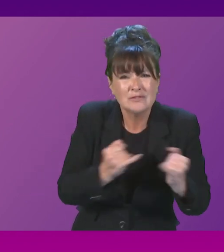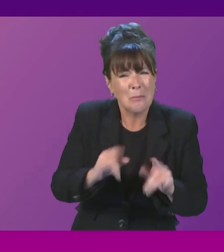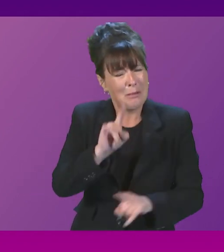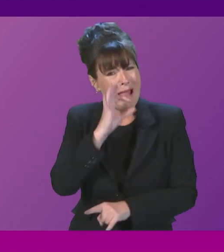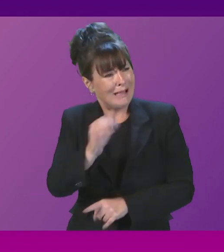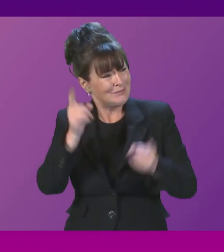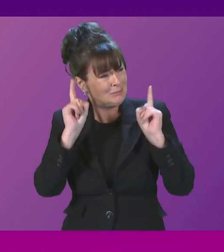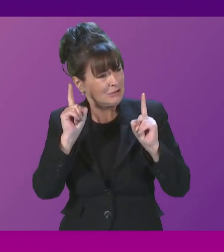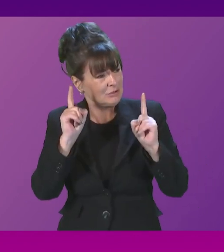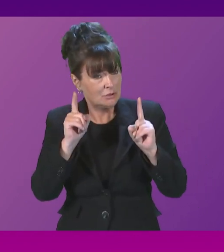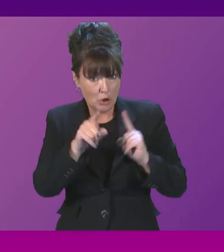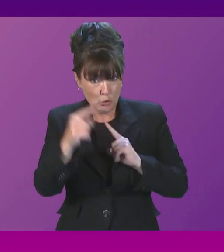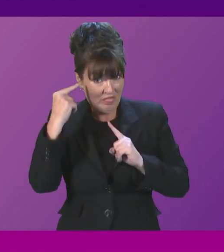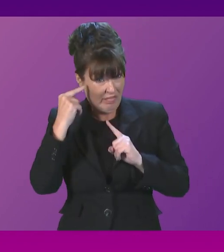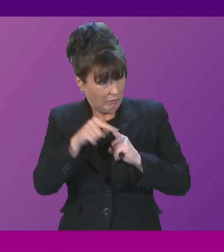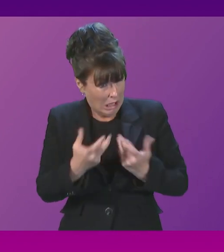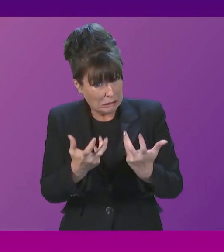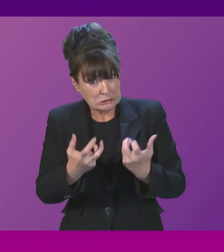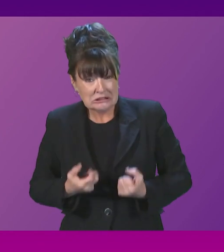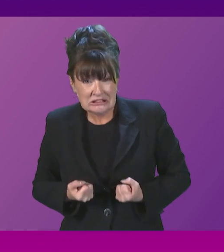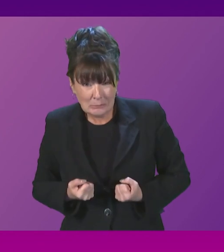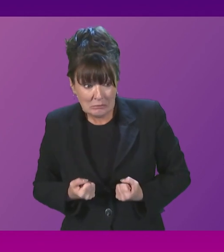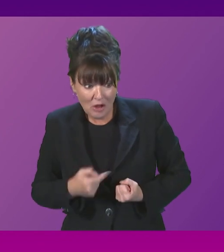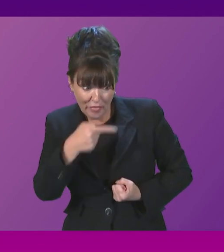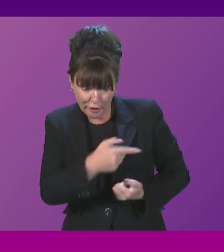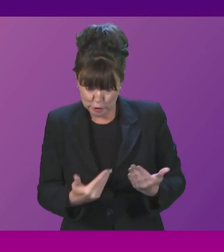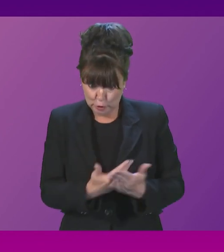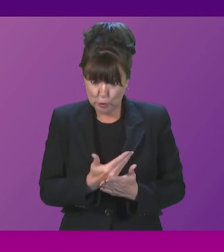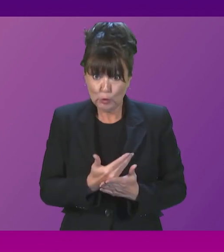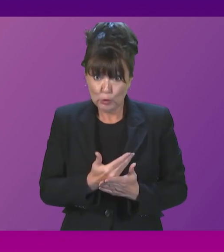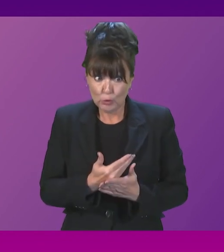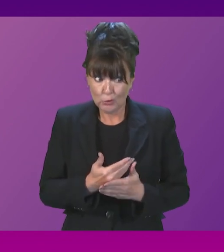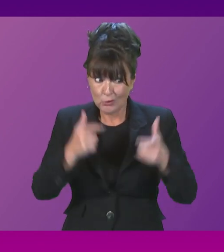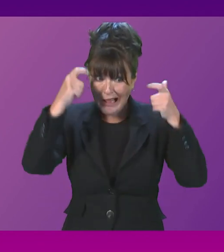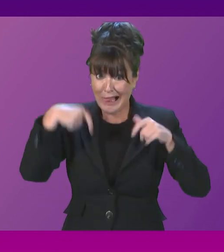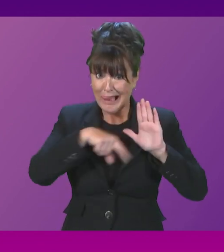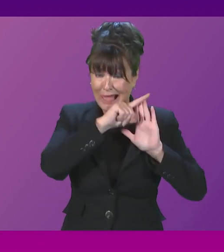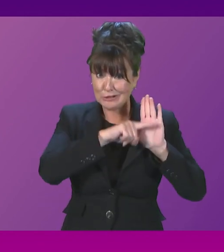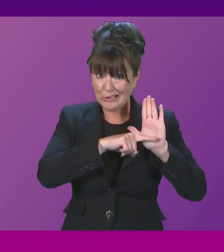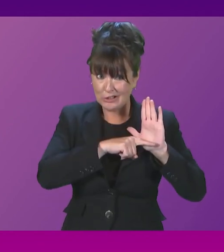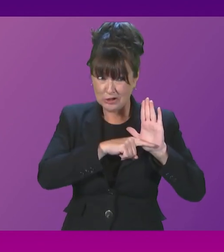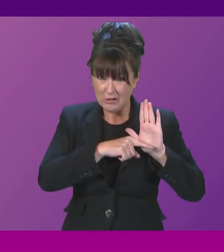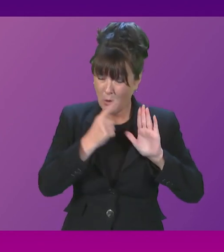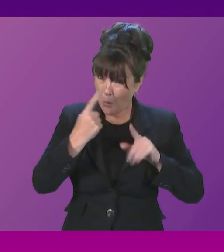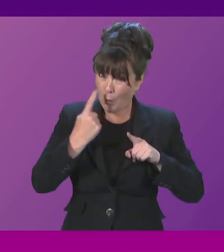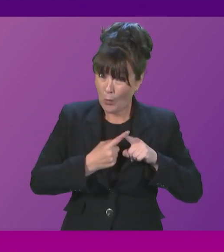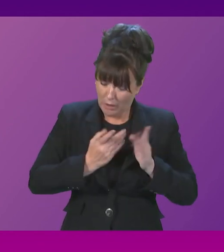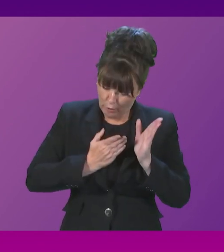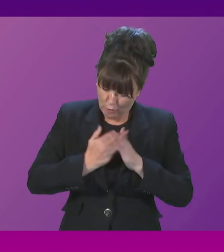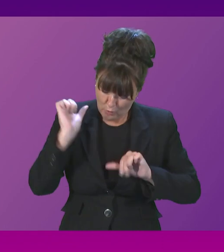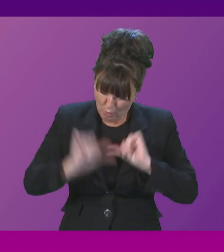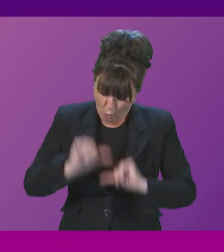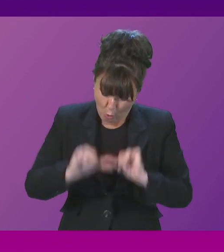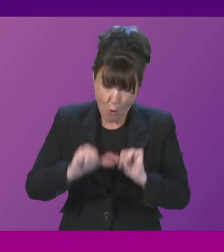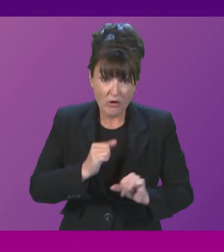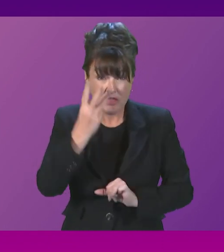legislation to be pushed through this parliament in just three days, when MSPs will only see the bill for an hour before it